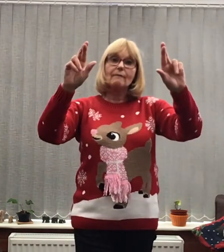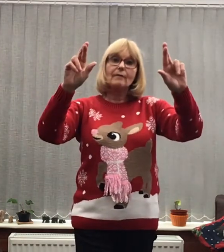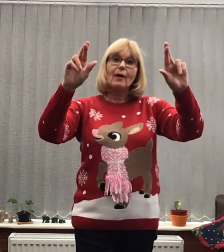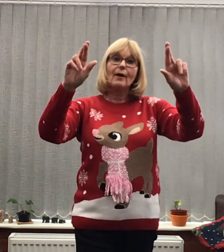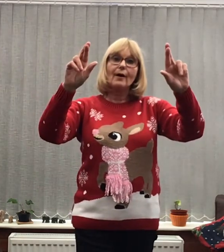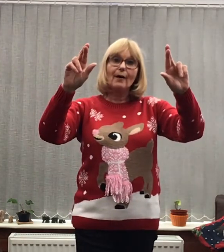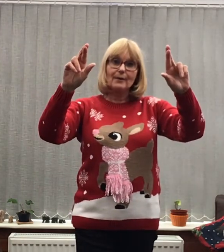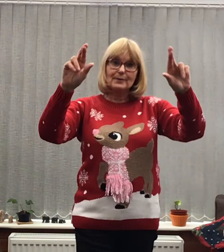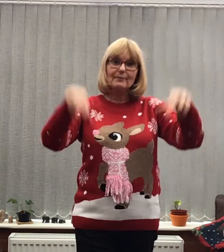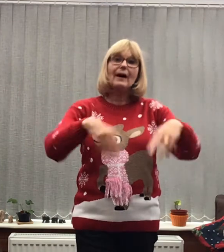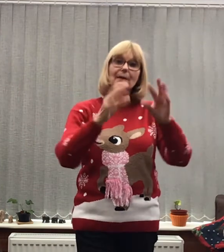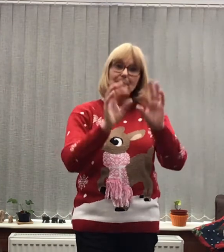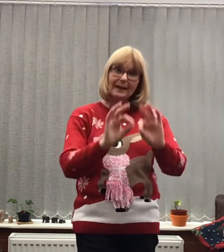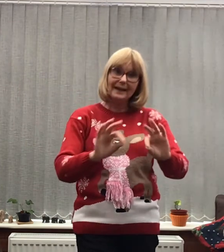for all to hide these